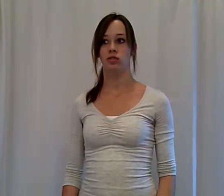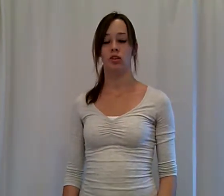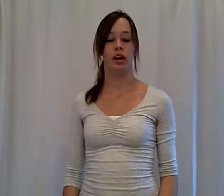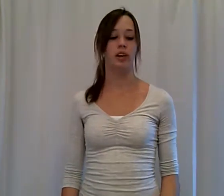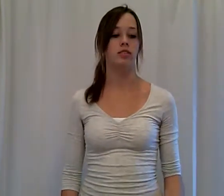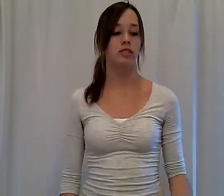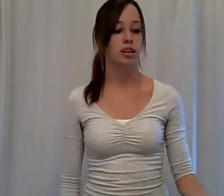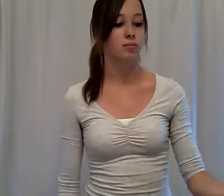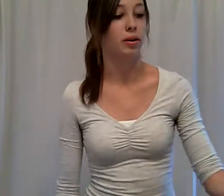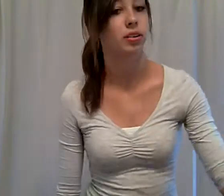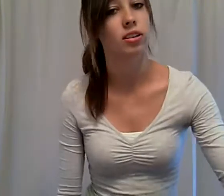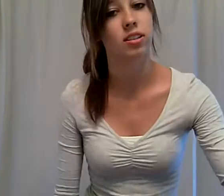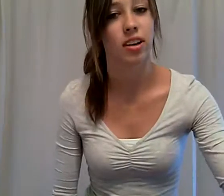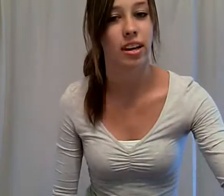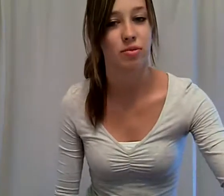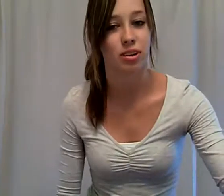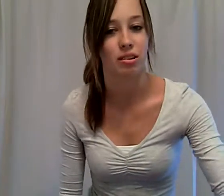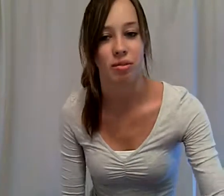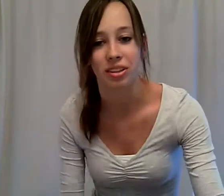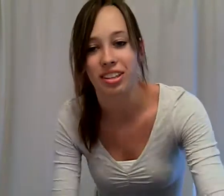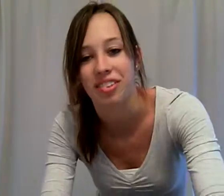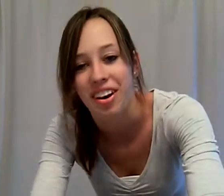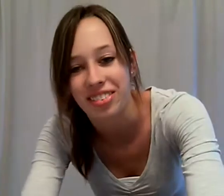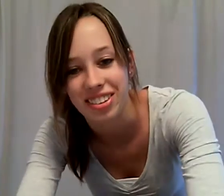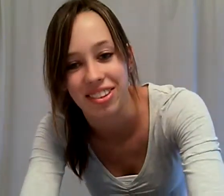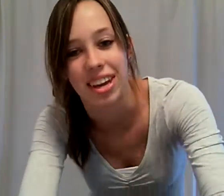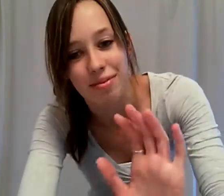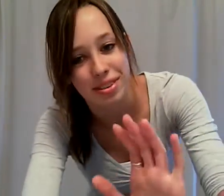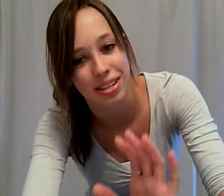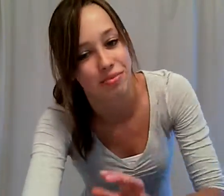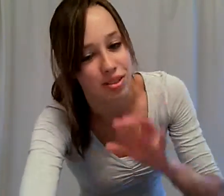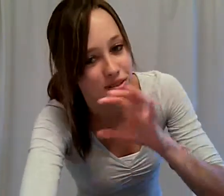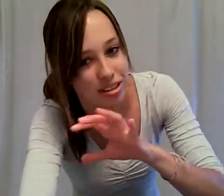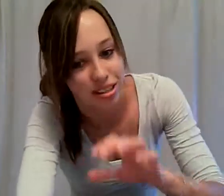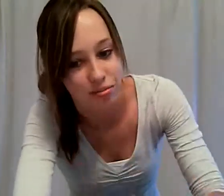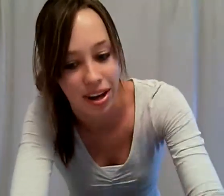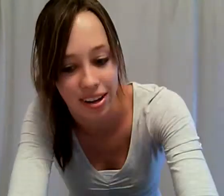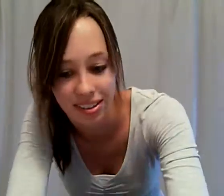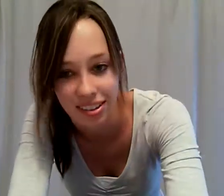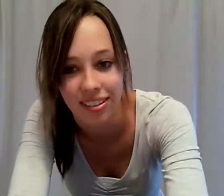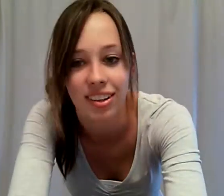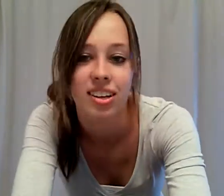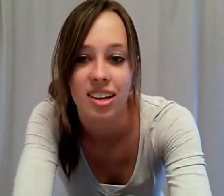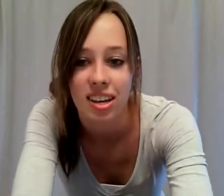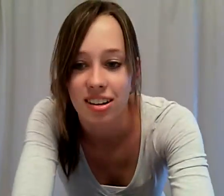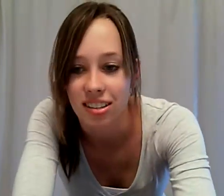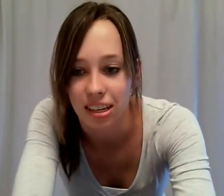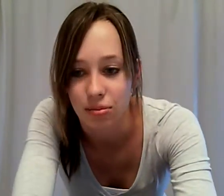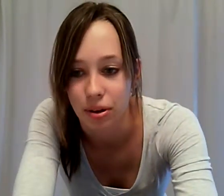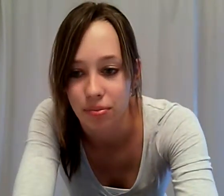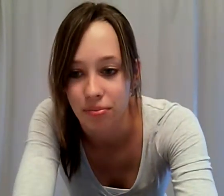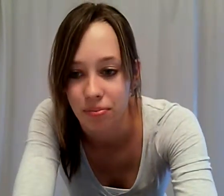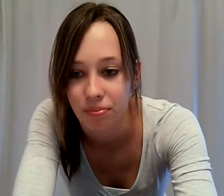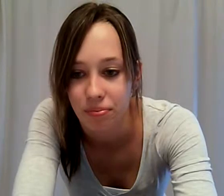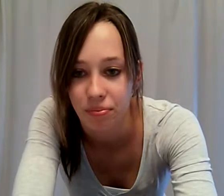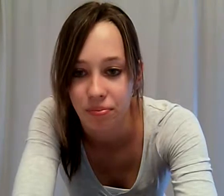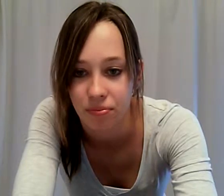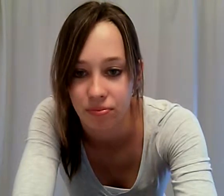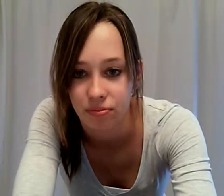Okay. Here's the next part. But I keep forgetting where you leave. It's off because my camera is up and the screen is in back. So here's the next part. Done